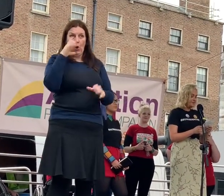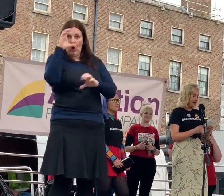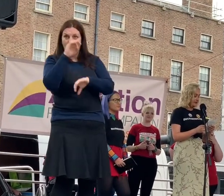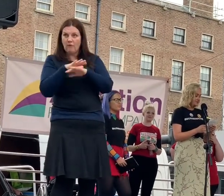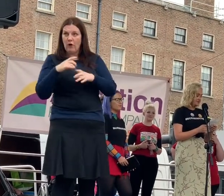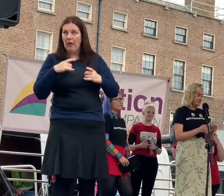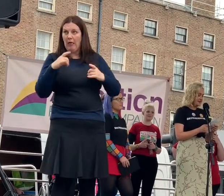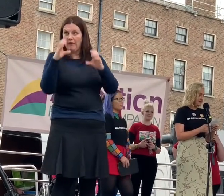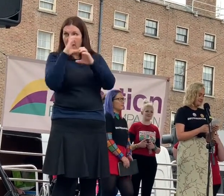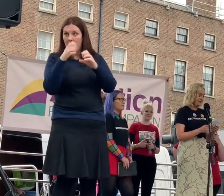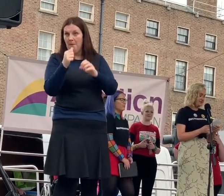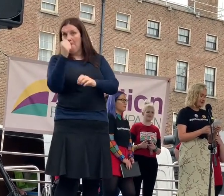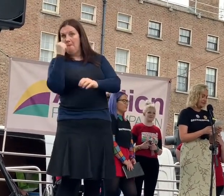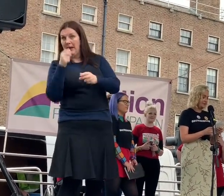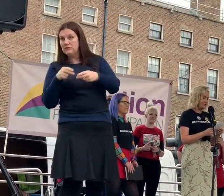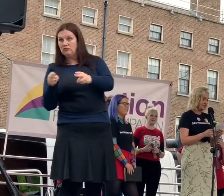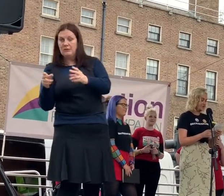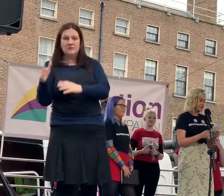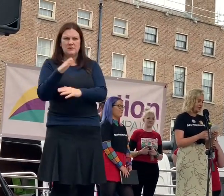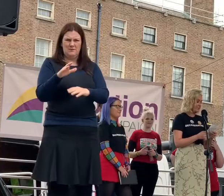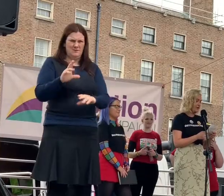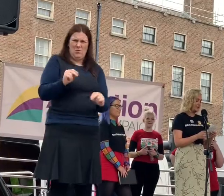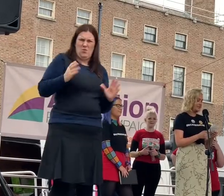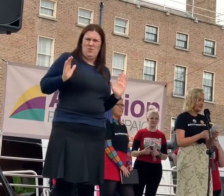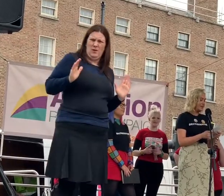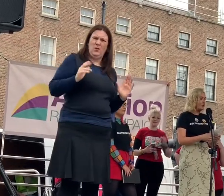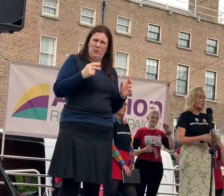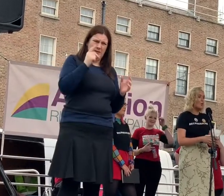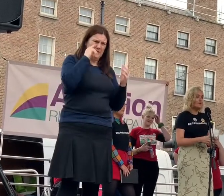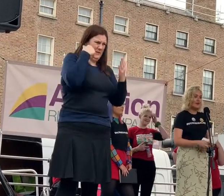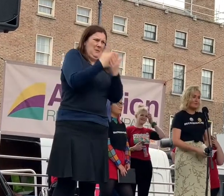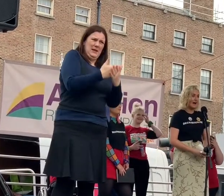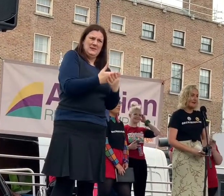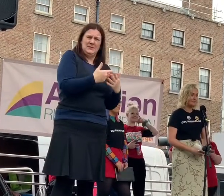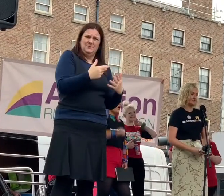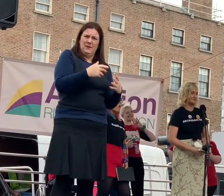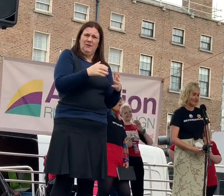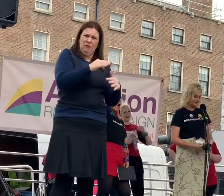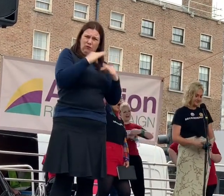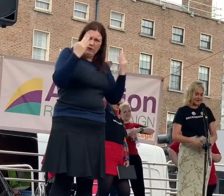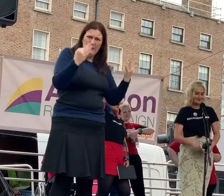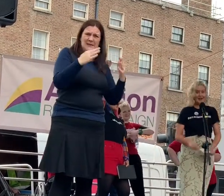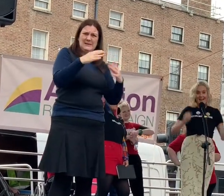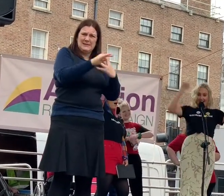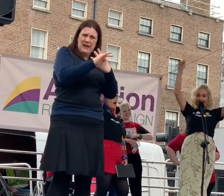We demand free, safe, legal abortion without apology. No one left behind.